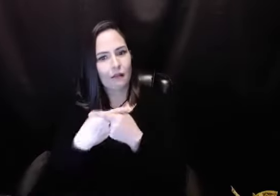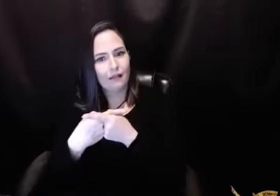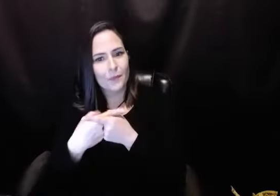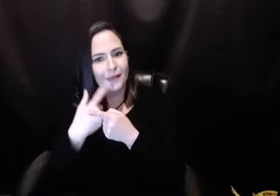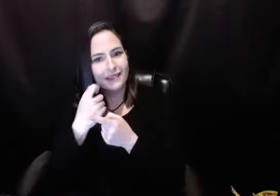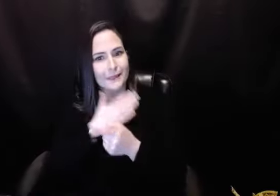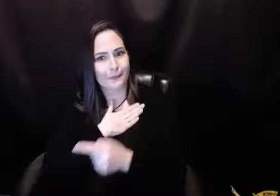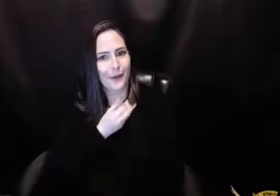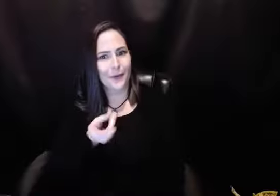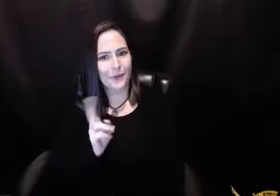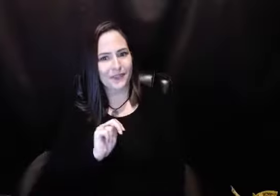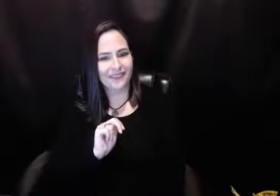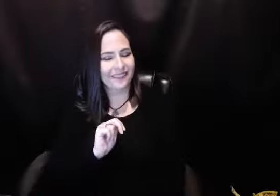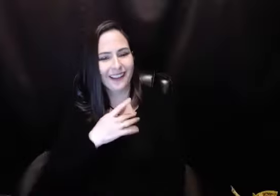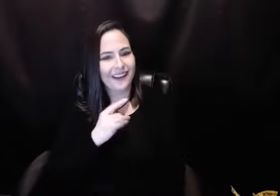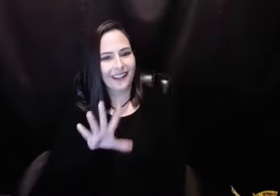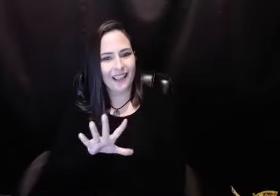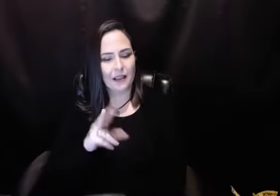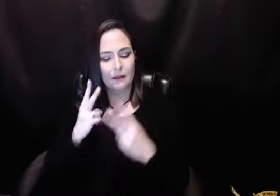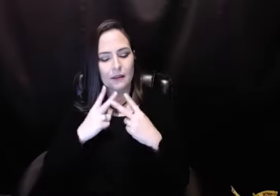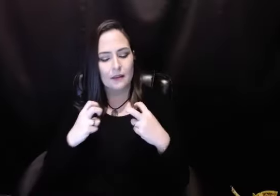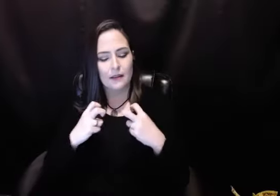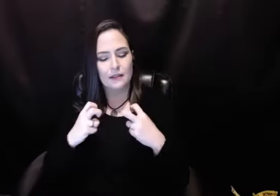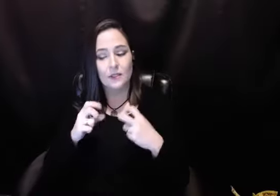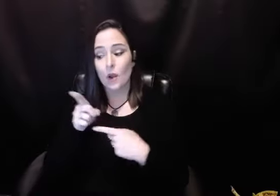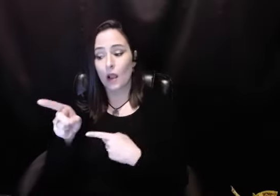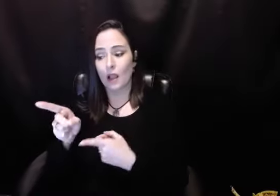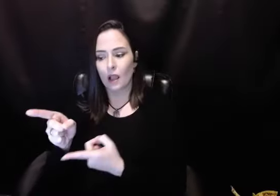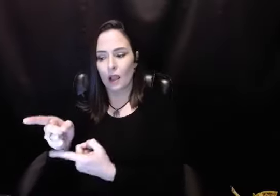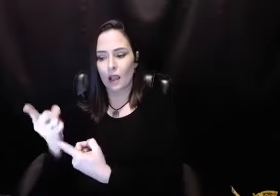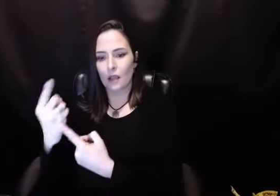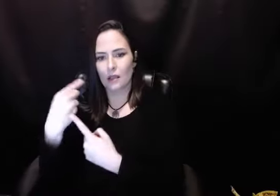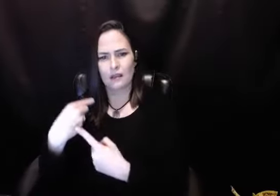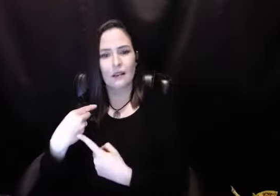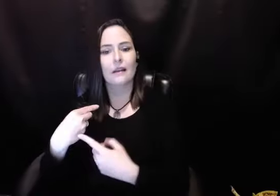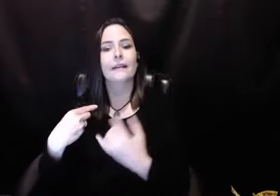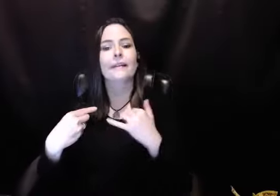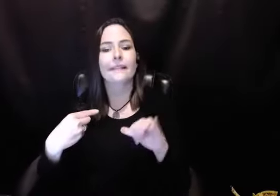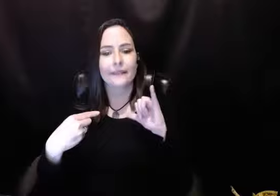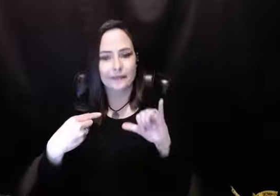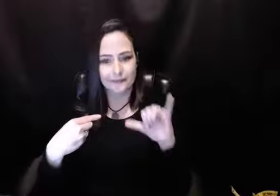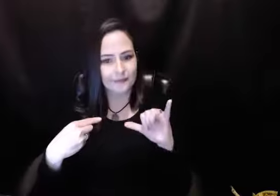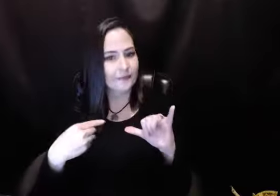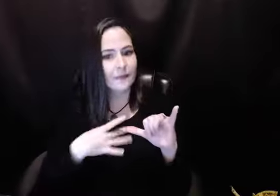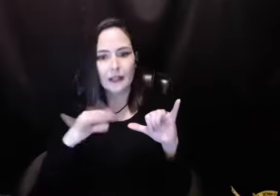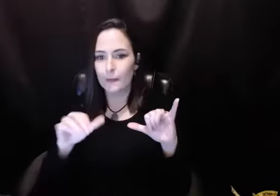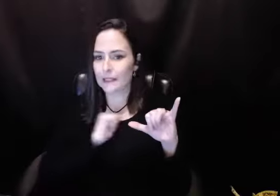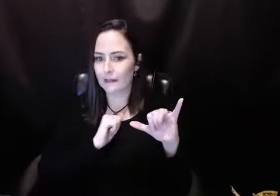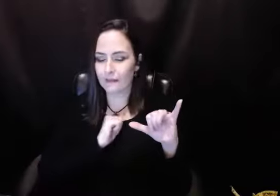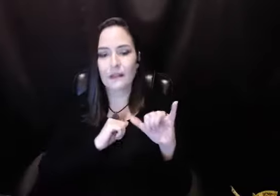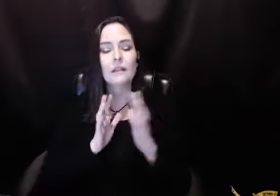it. It was that kind of personality. And it was mine. It was mine. And that was why I didn't like it myself. And so the thing